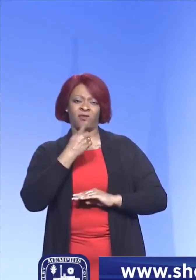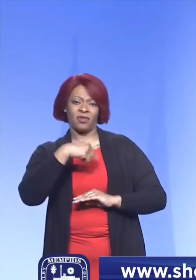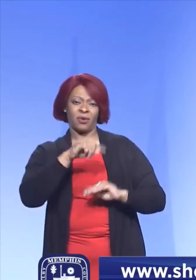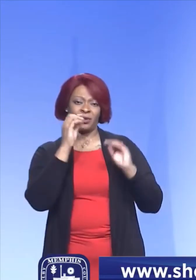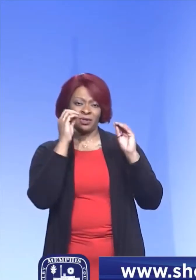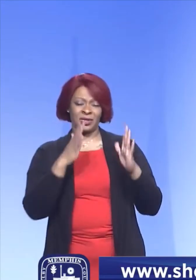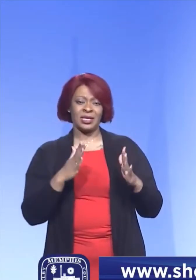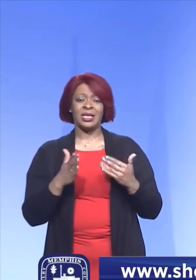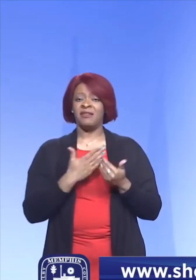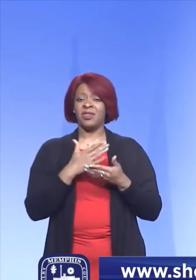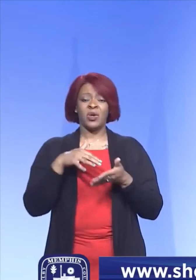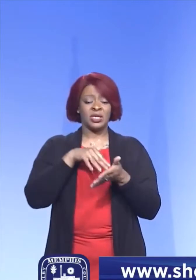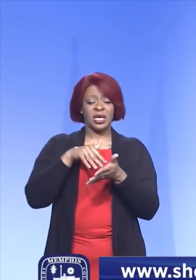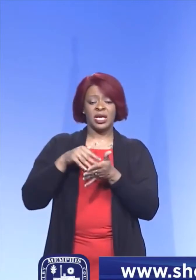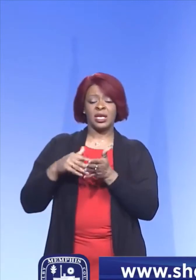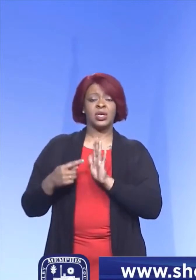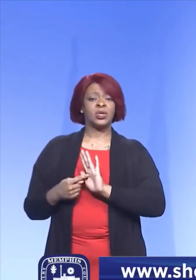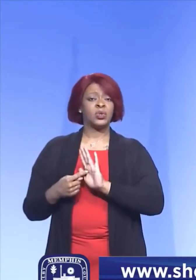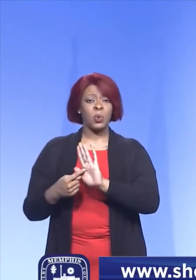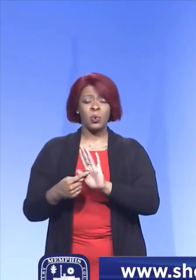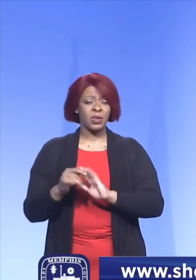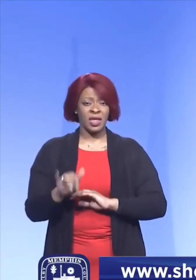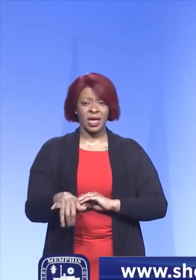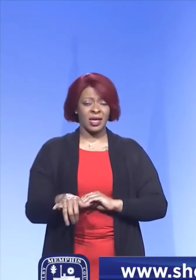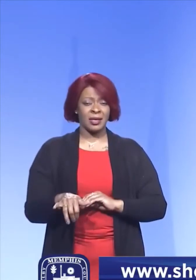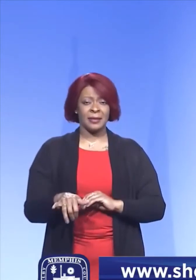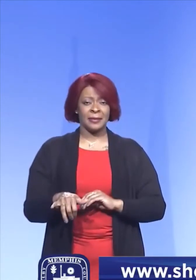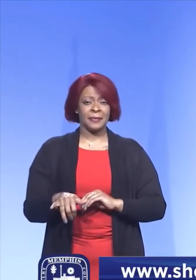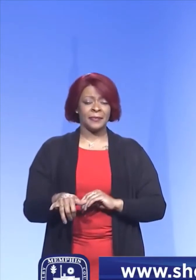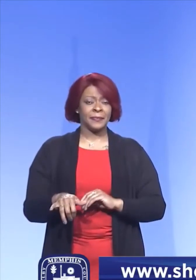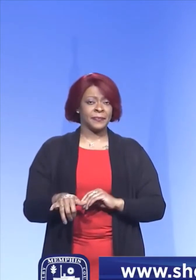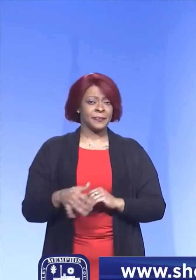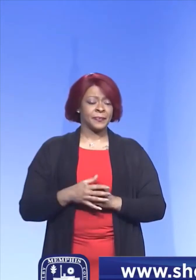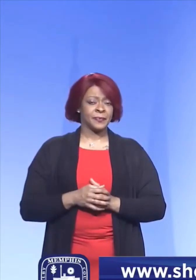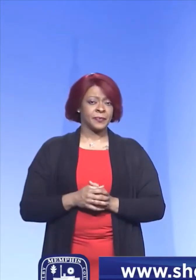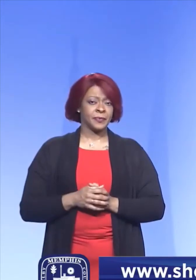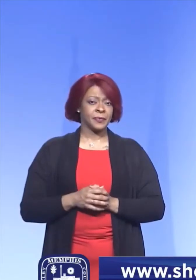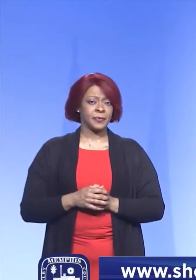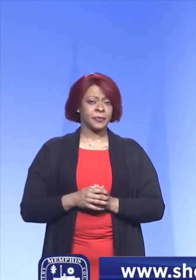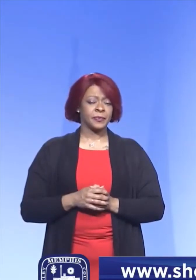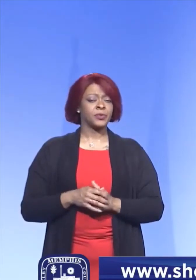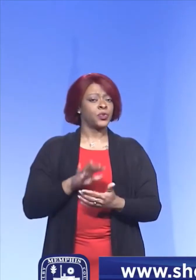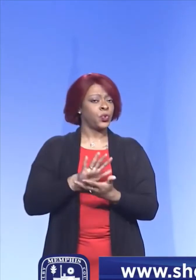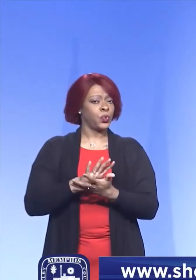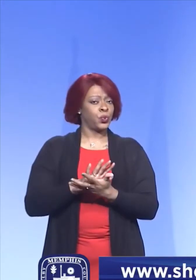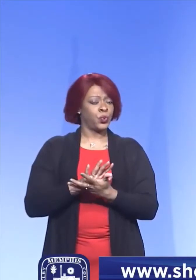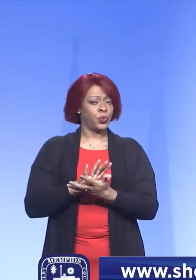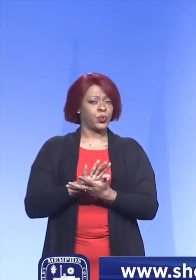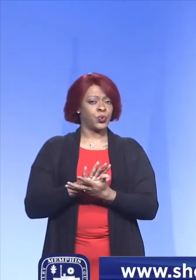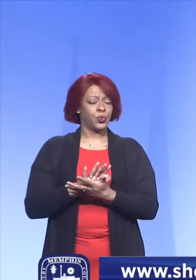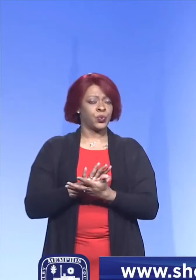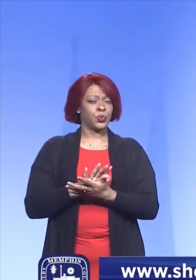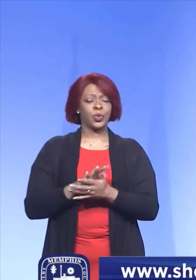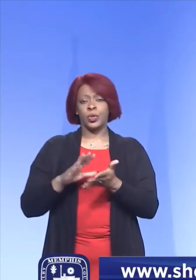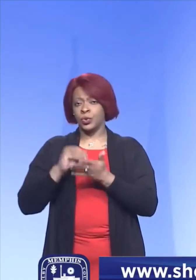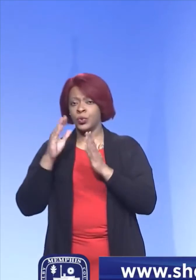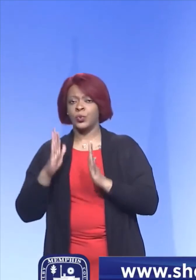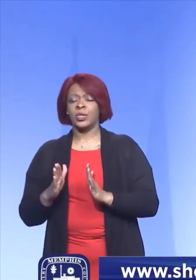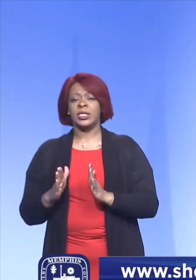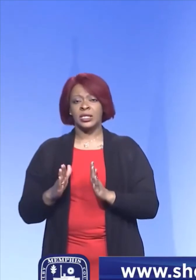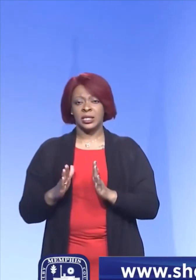been some studies to suggest that schools and students